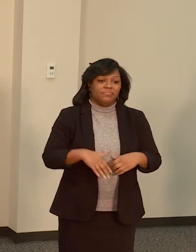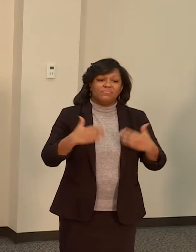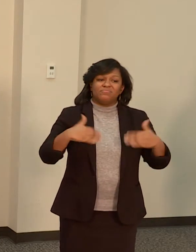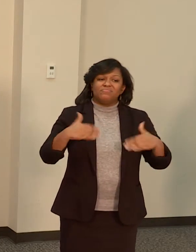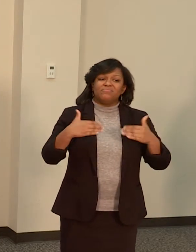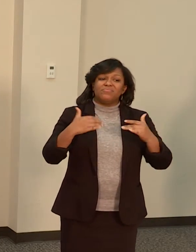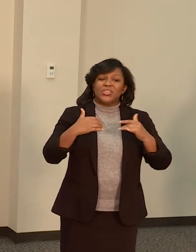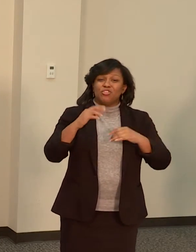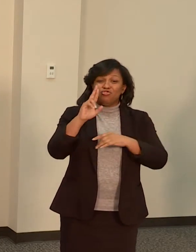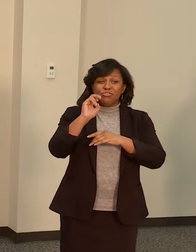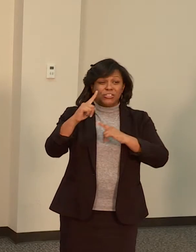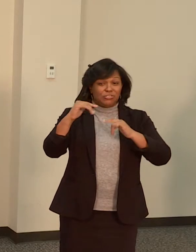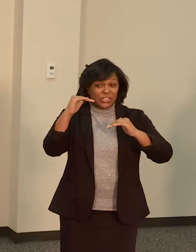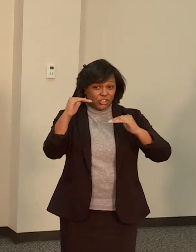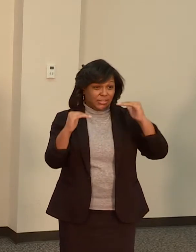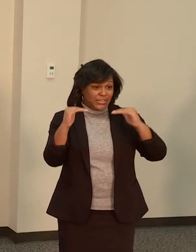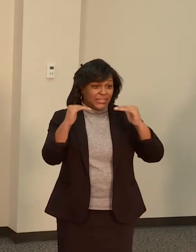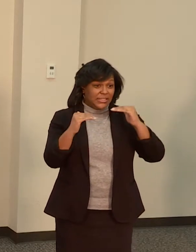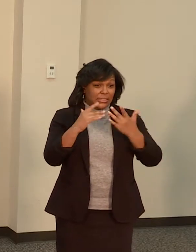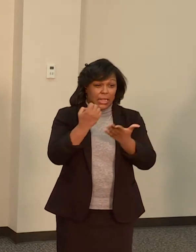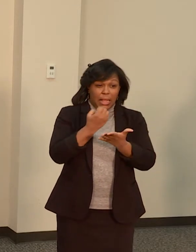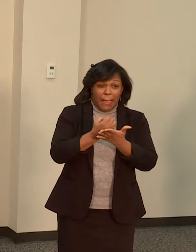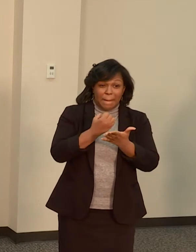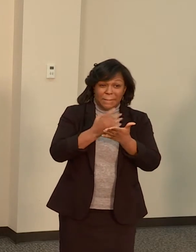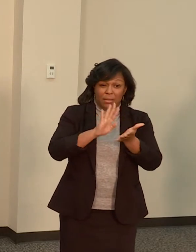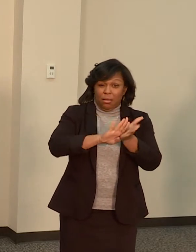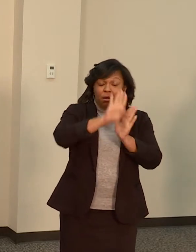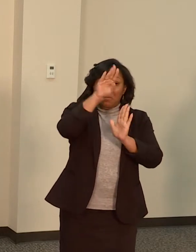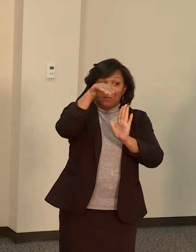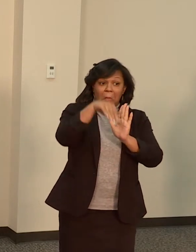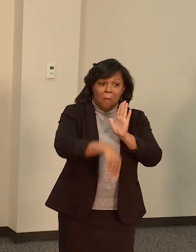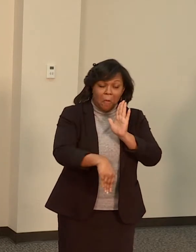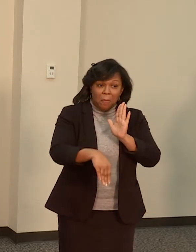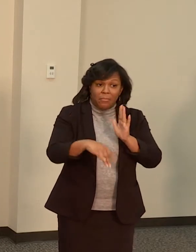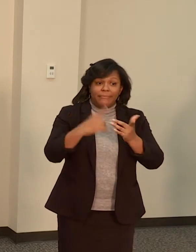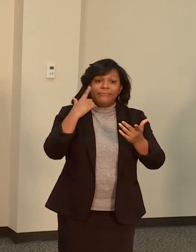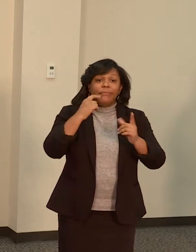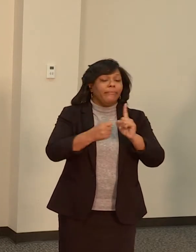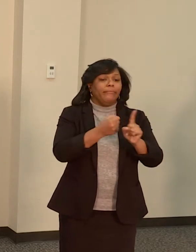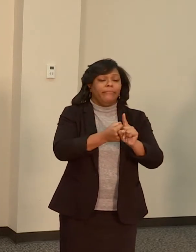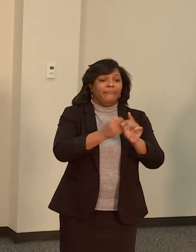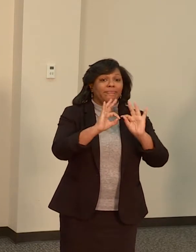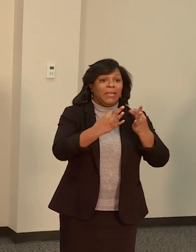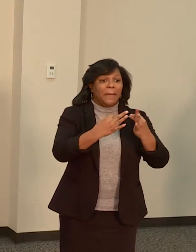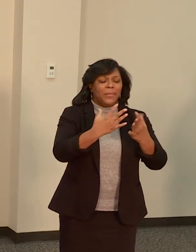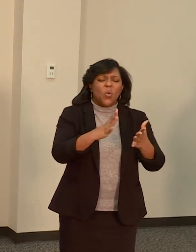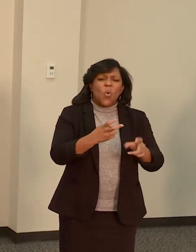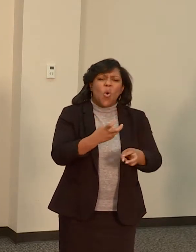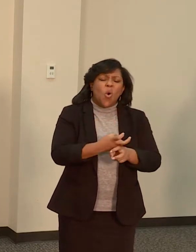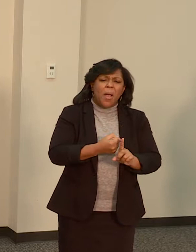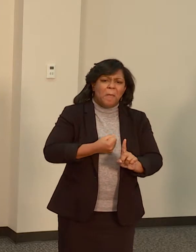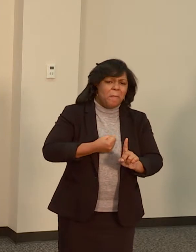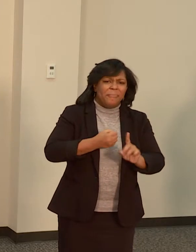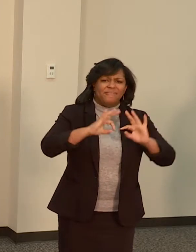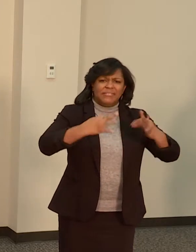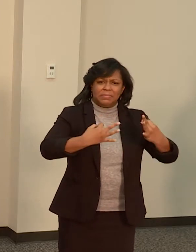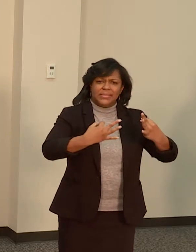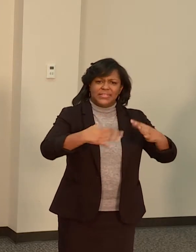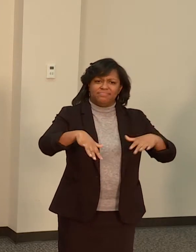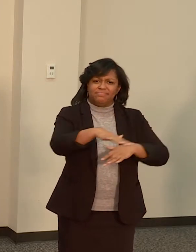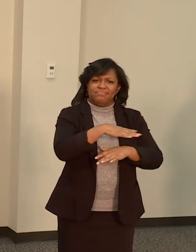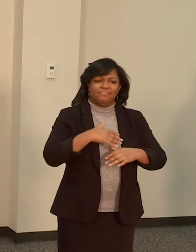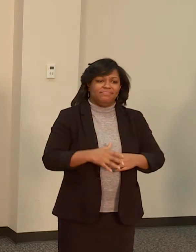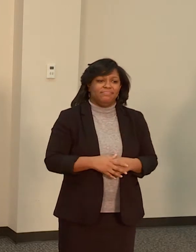economic downturn that we've seen has hit so many families hard. And by the data, these crises have hit communities of color